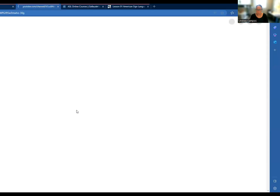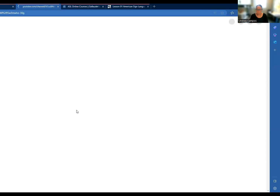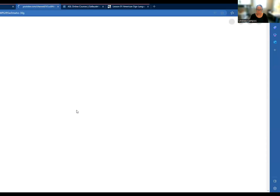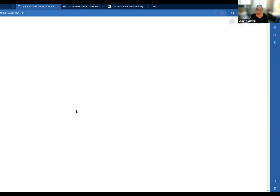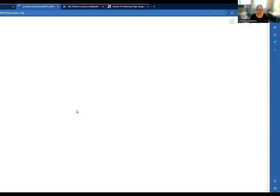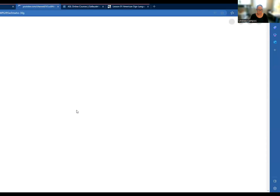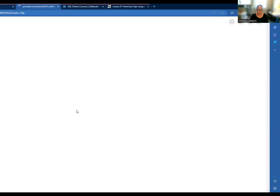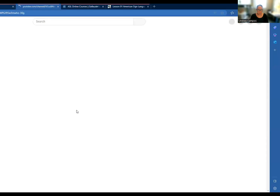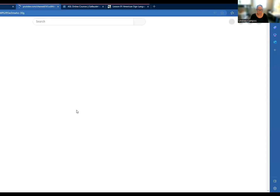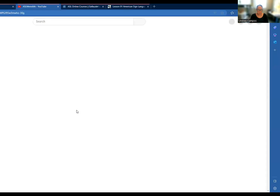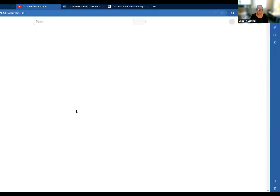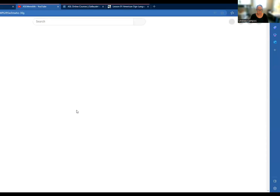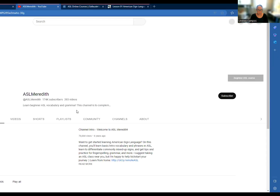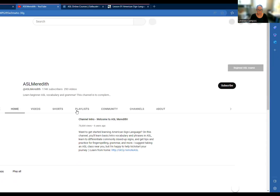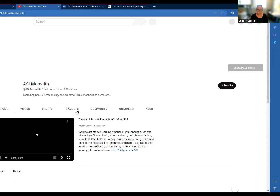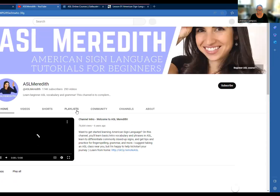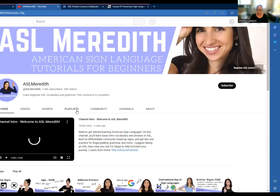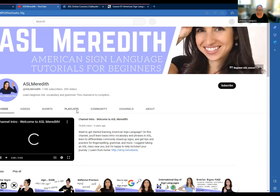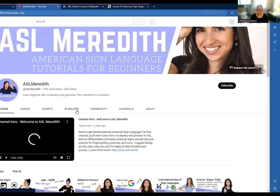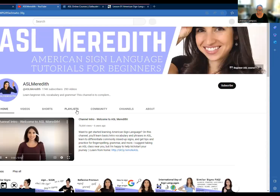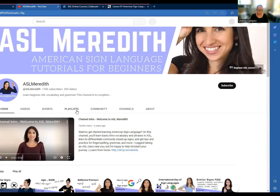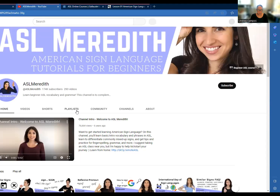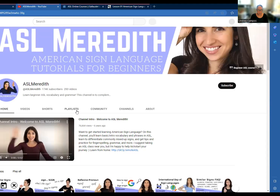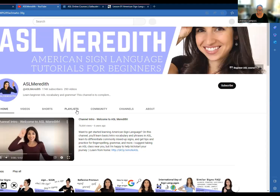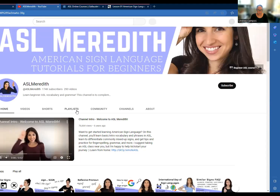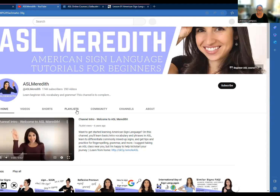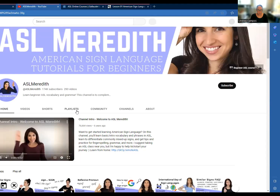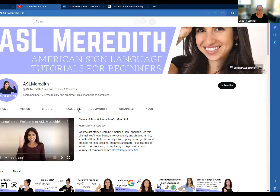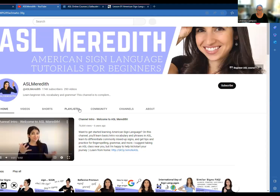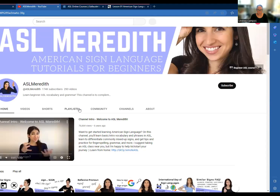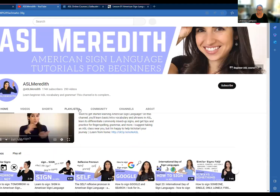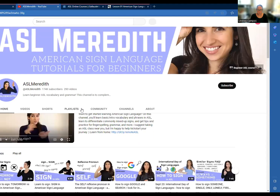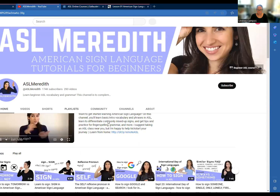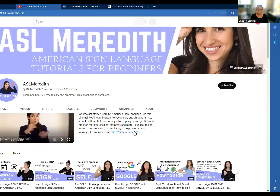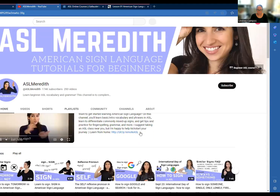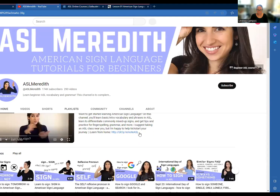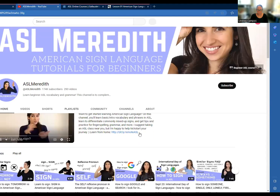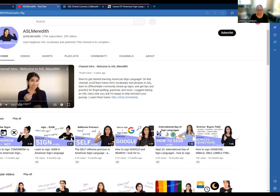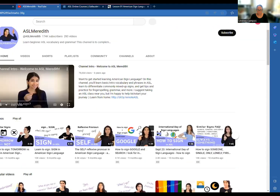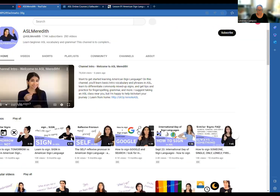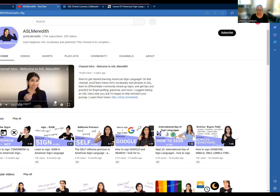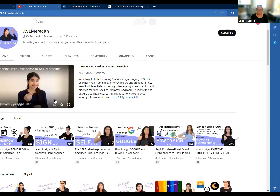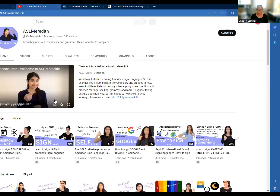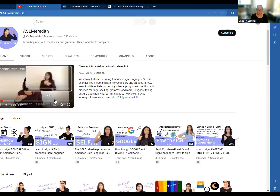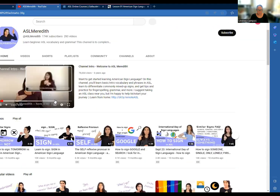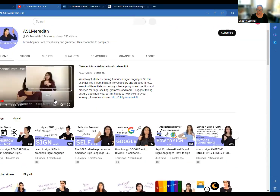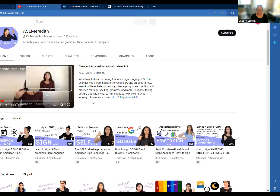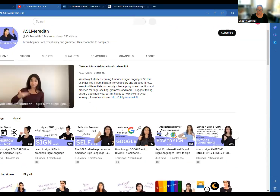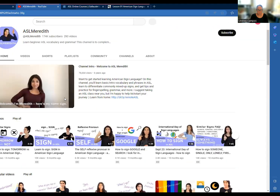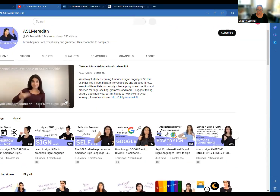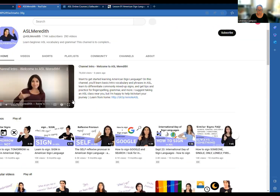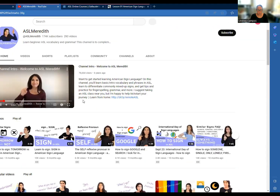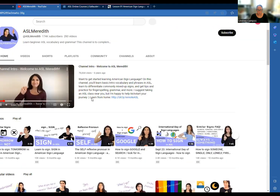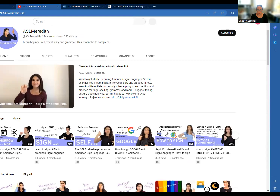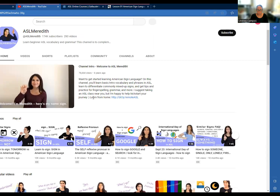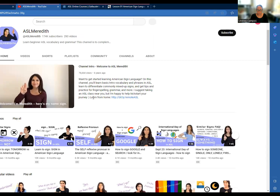ASL Meredith is also free. And